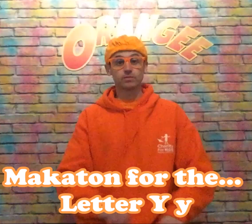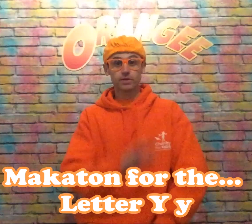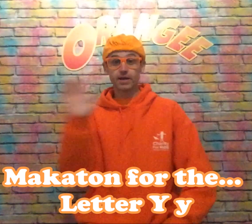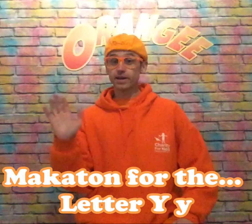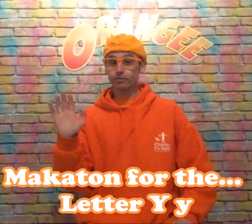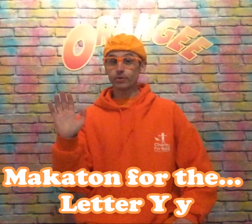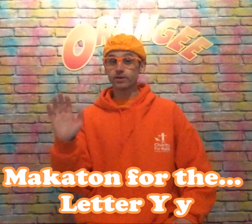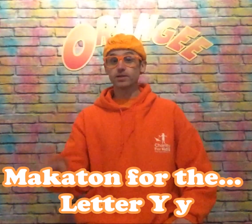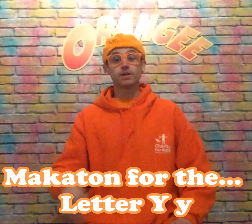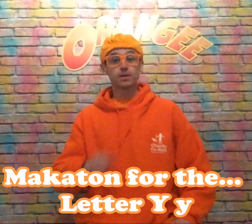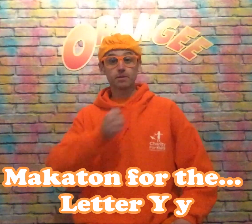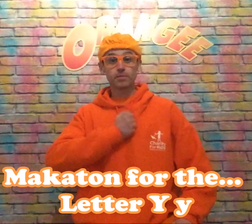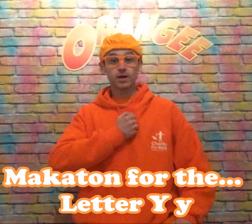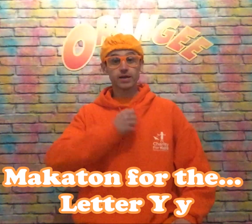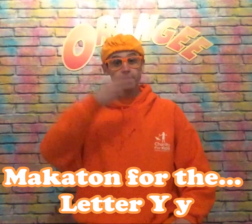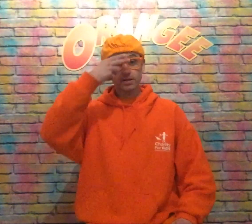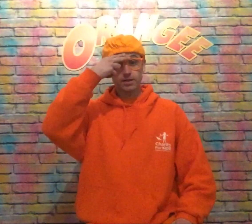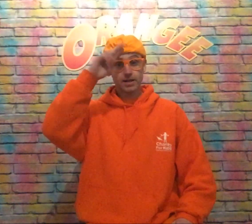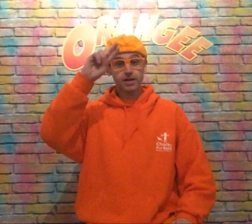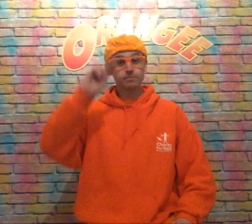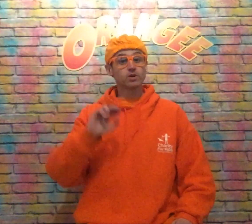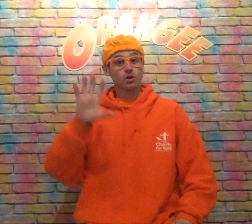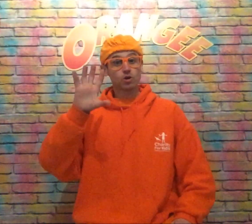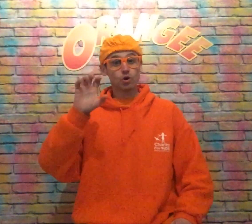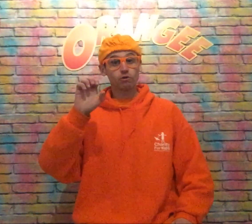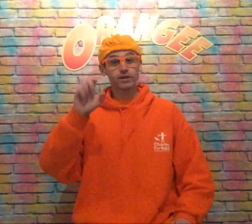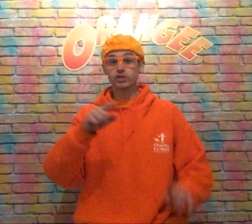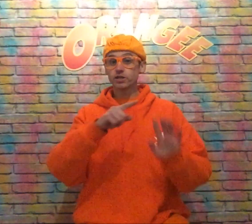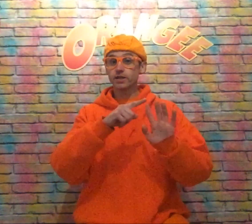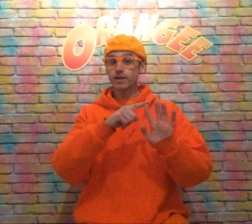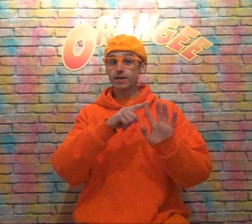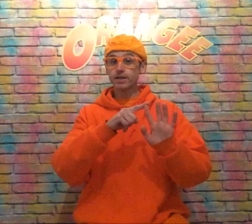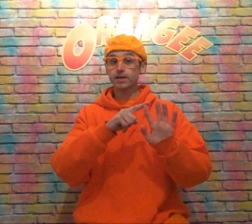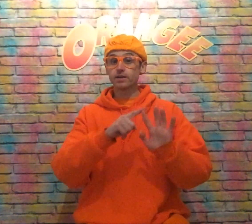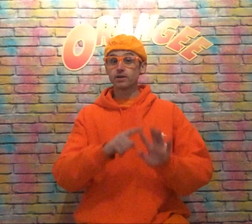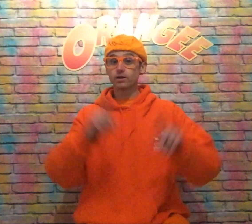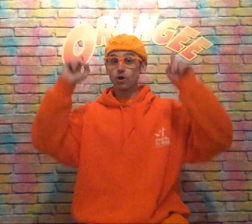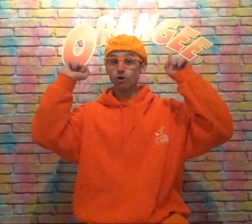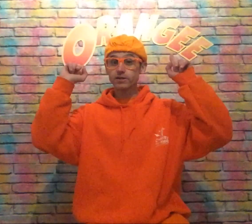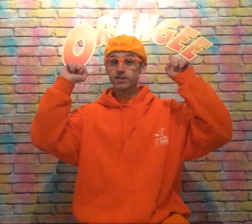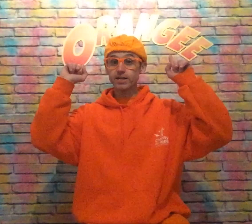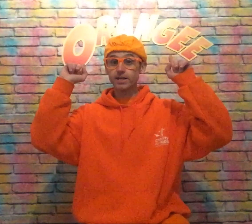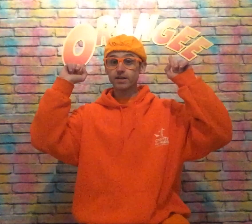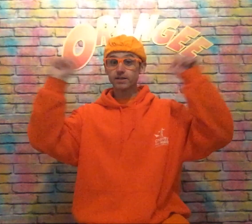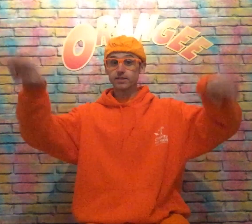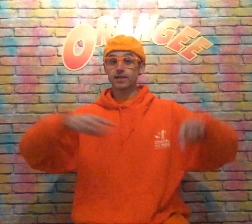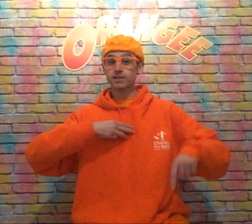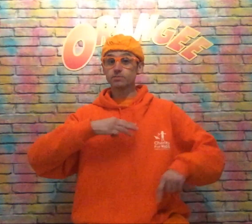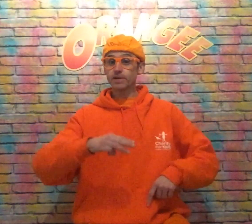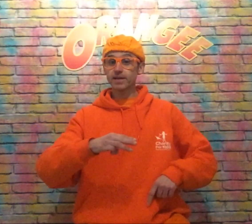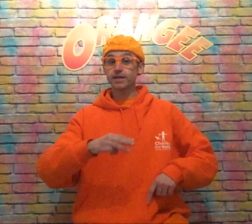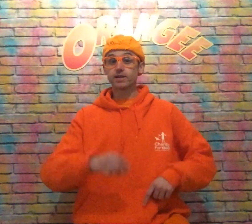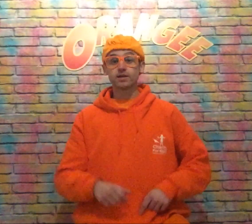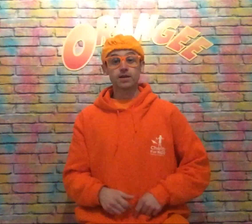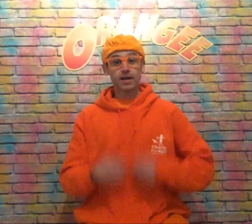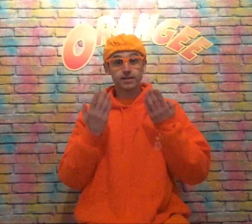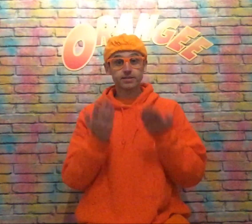Hey everyone, my name is Orange E. Orange E, that's me. And